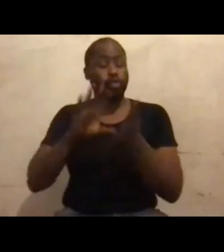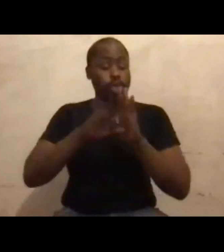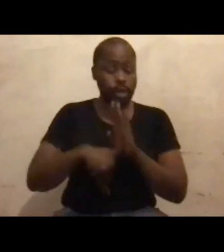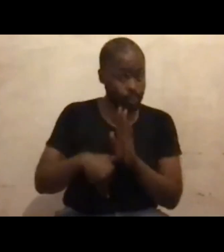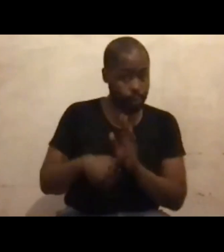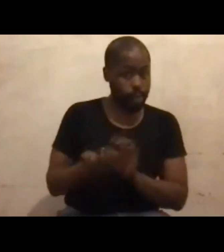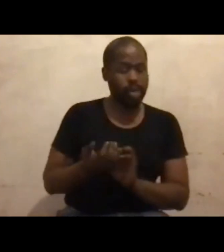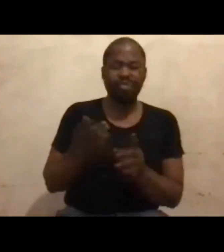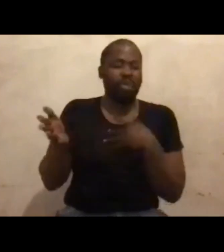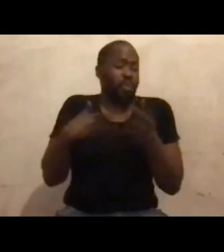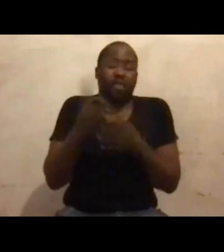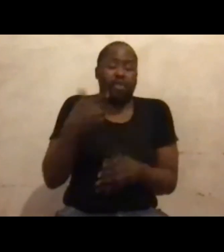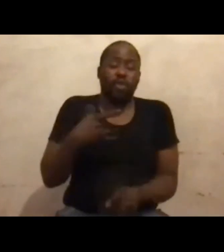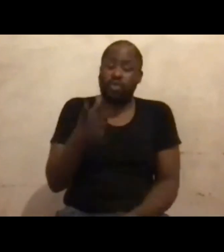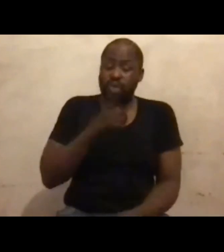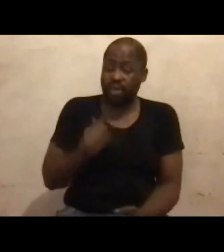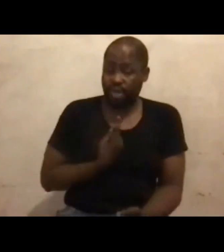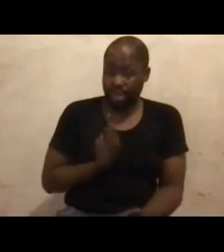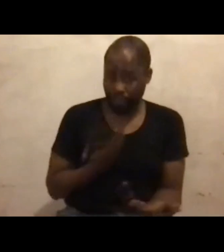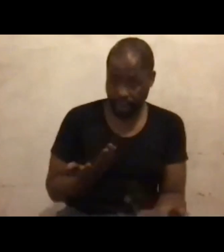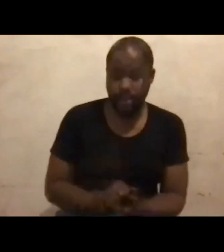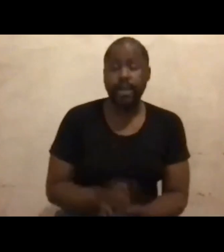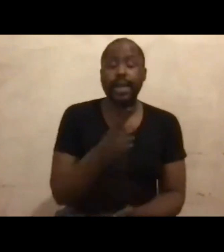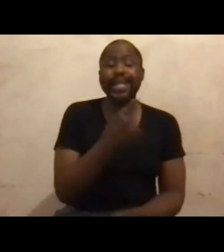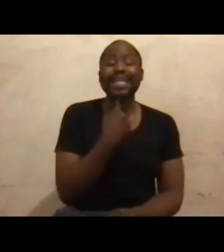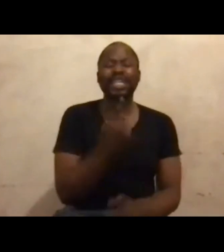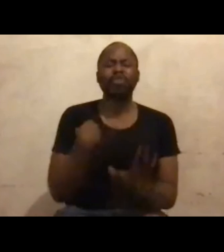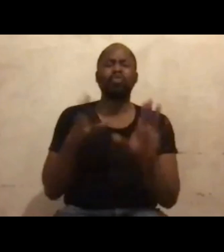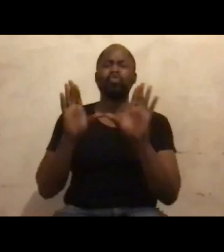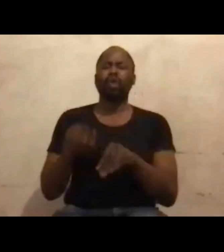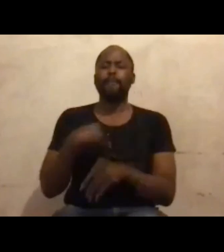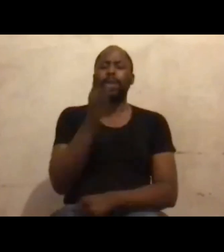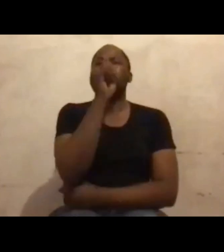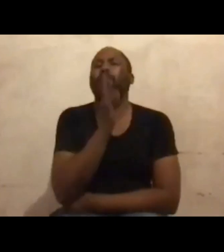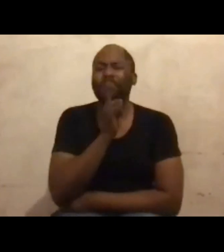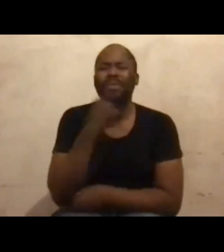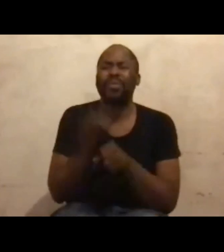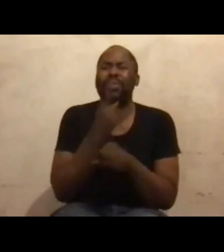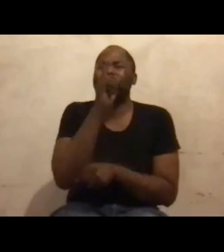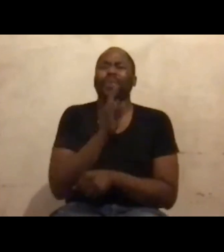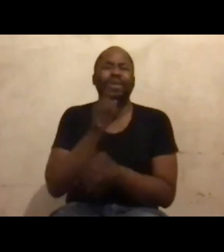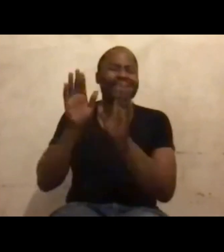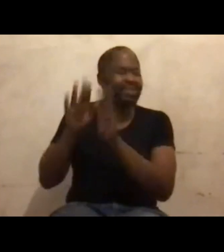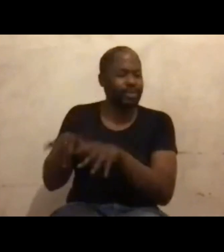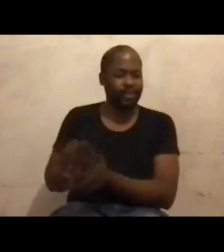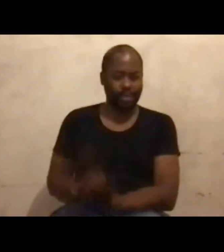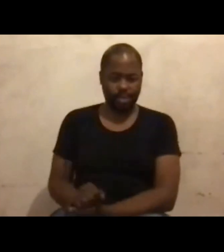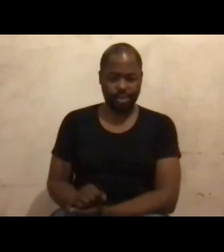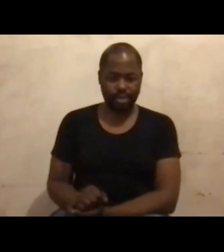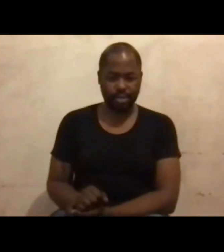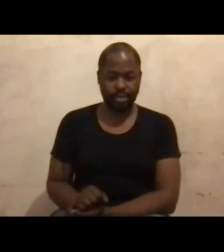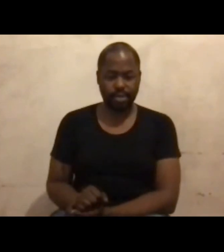want to call yourself. And he is saying, stop being silent. Start placing the issues in the public space,